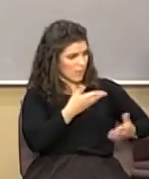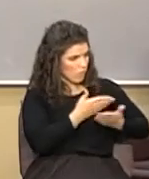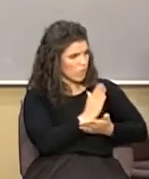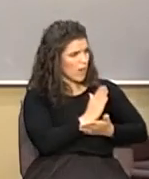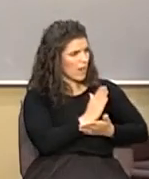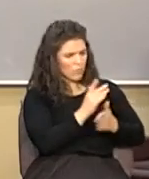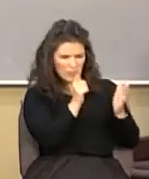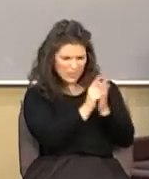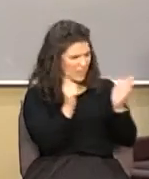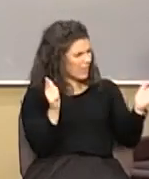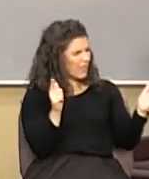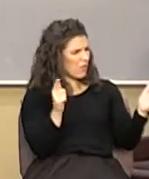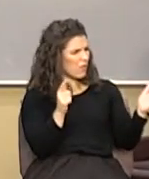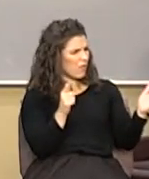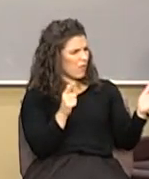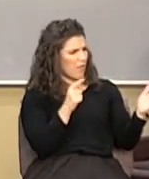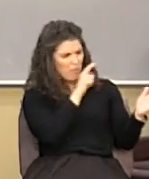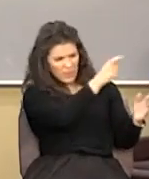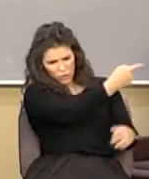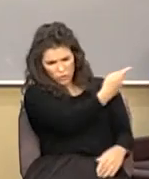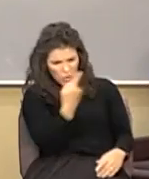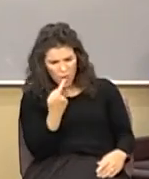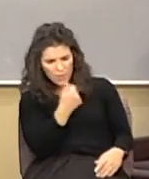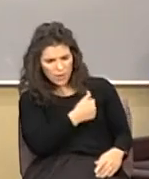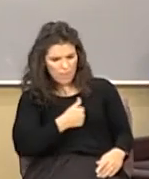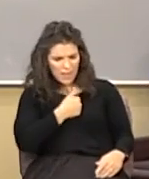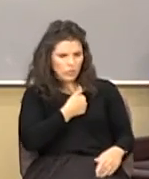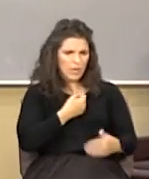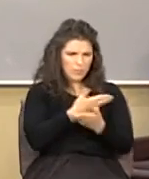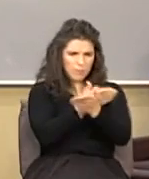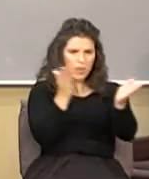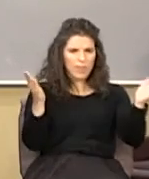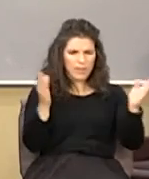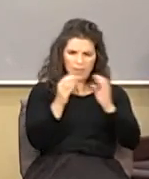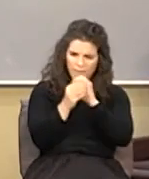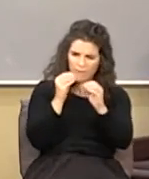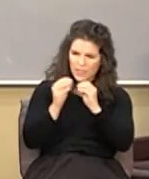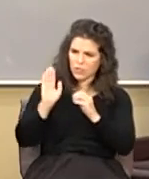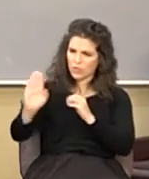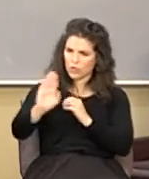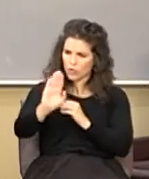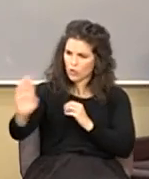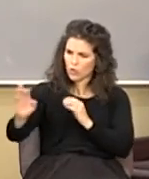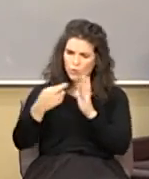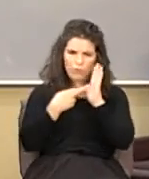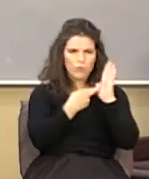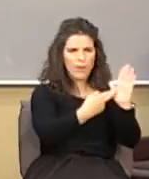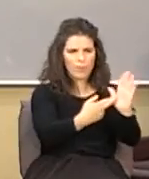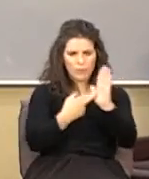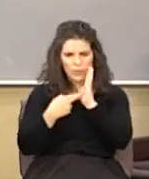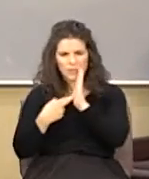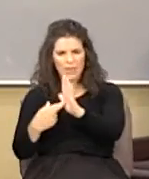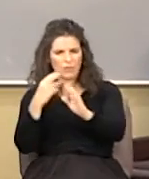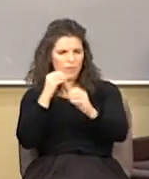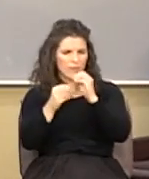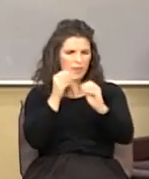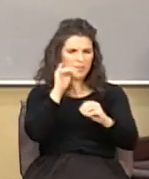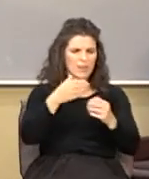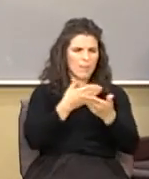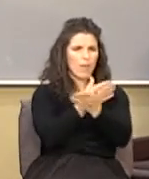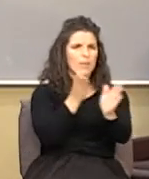illegal and they're going to come and apologize publicly and restore our reputation and do it publicly